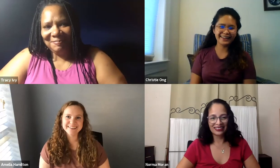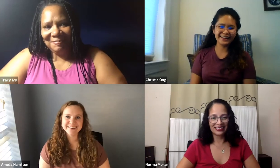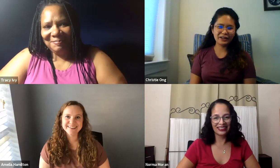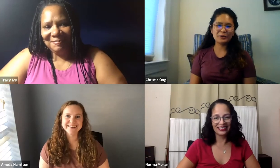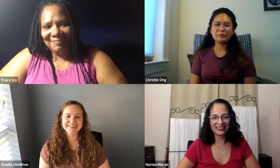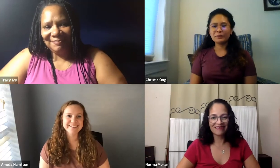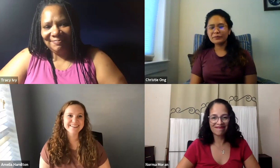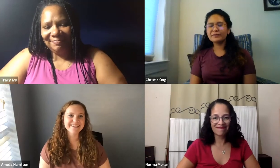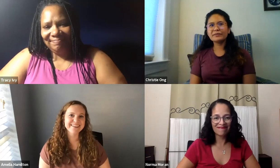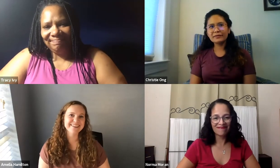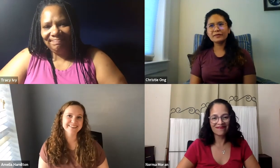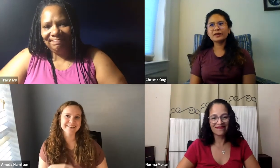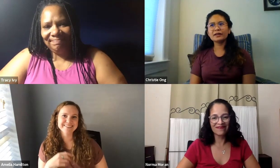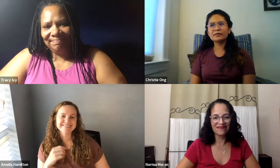Christy is saying that's a tall order.